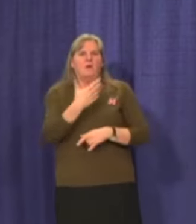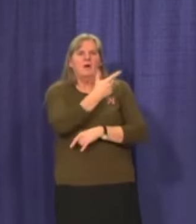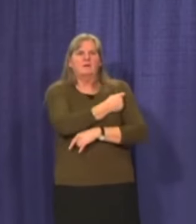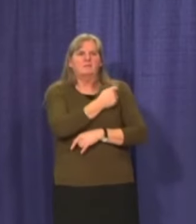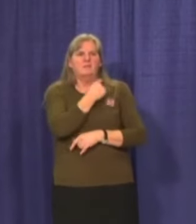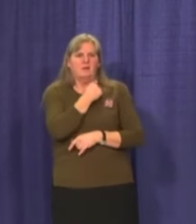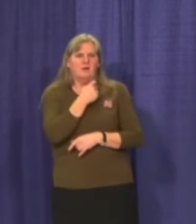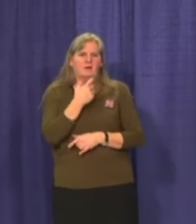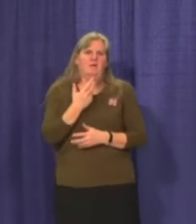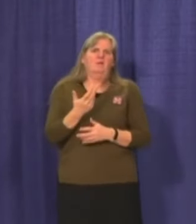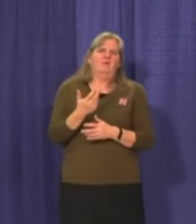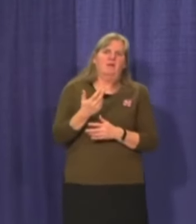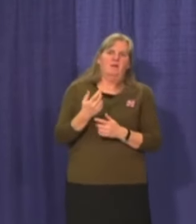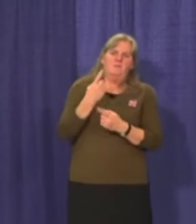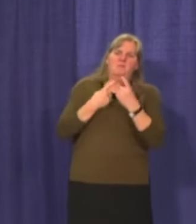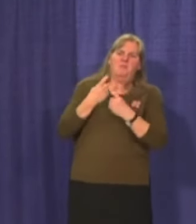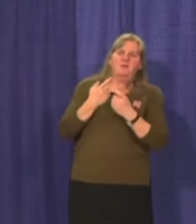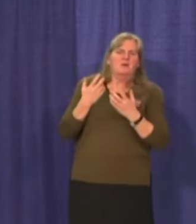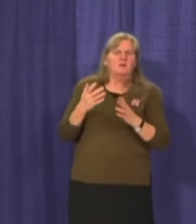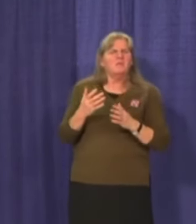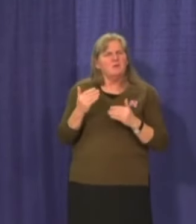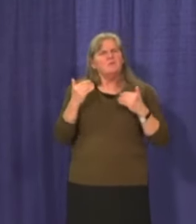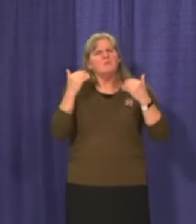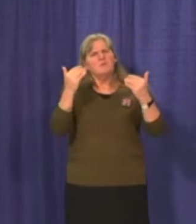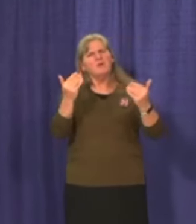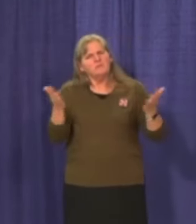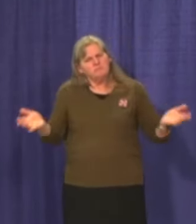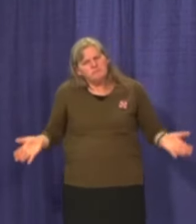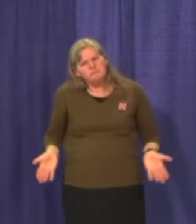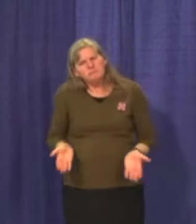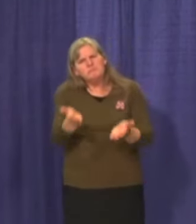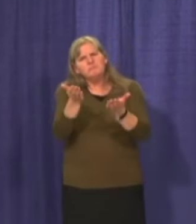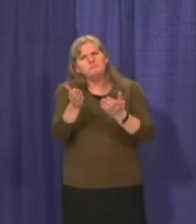If they wish to have it. Thank you.